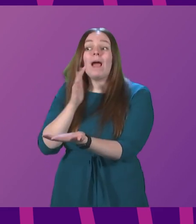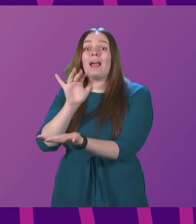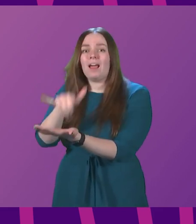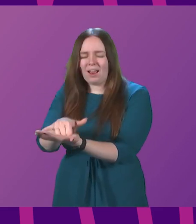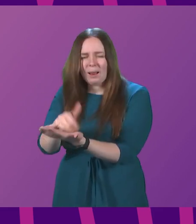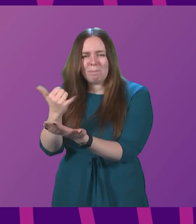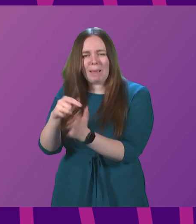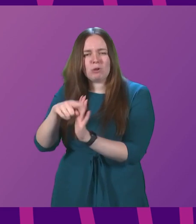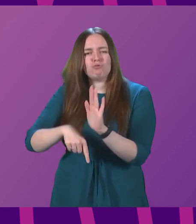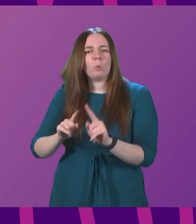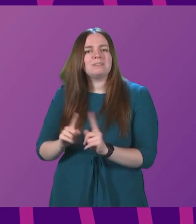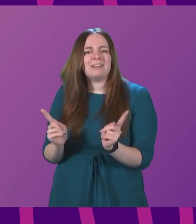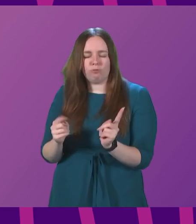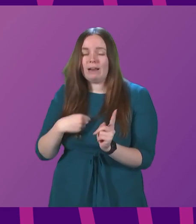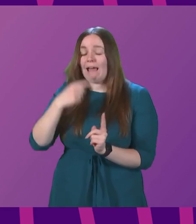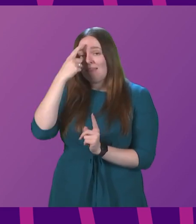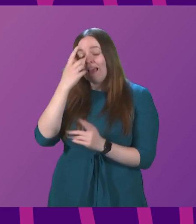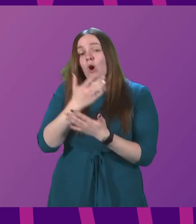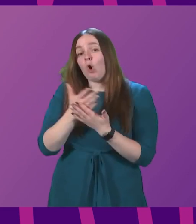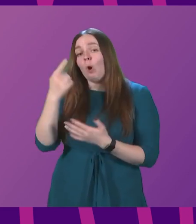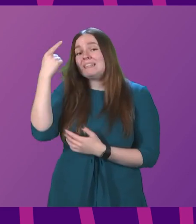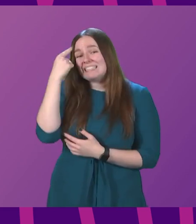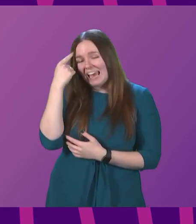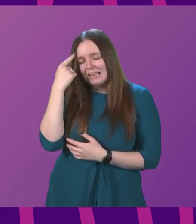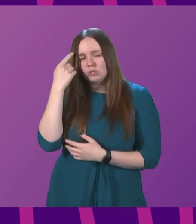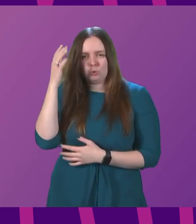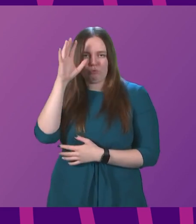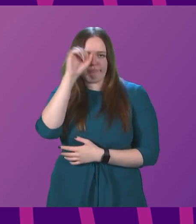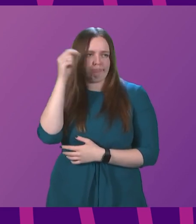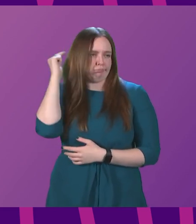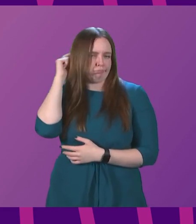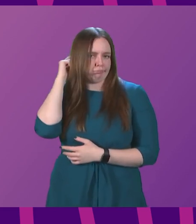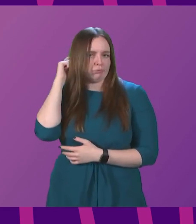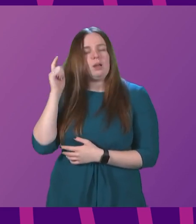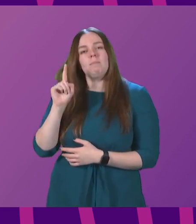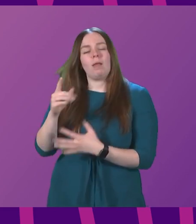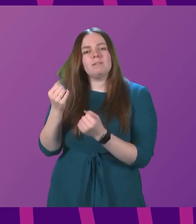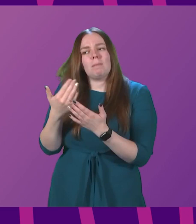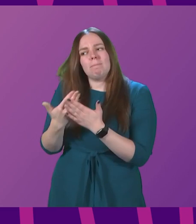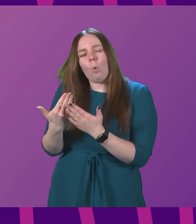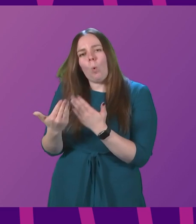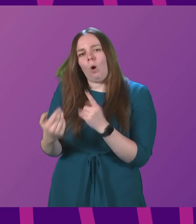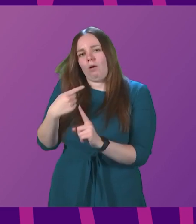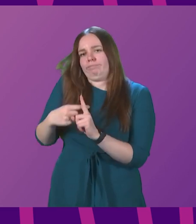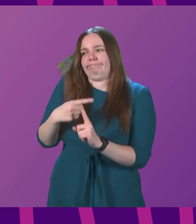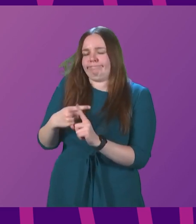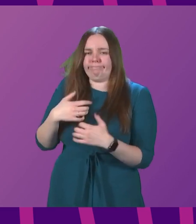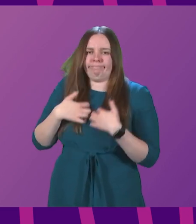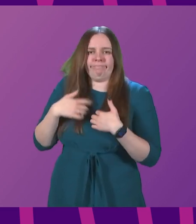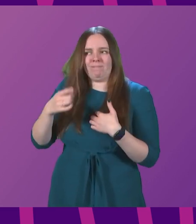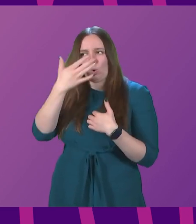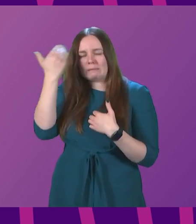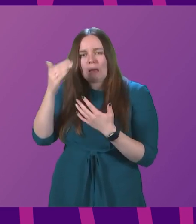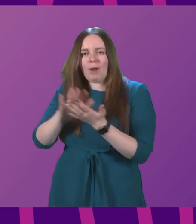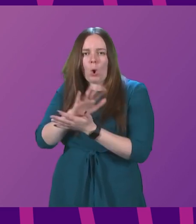the rules may be different. I think it's common sense to bear that in mind, but I do think there is much more optimism about the prospect for summer holiday travel